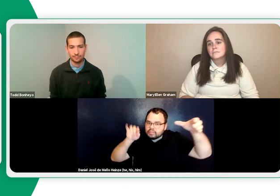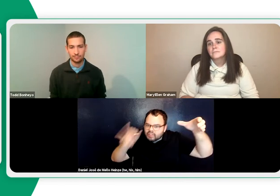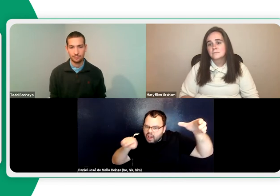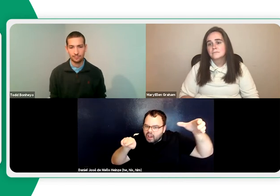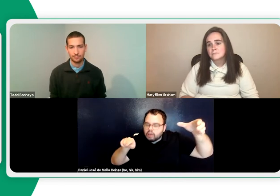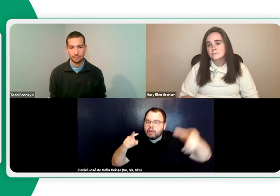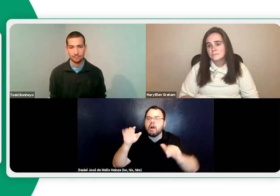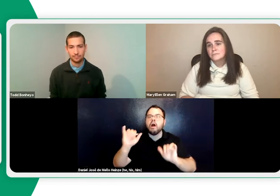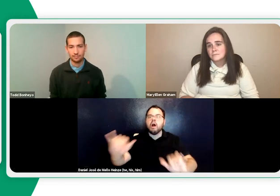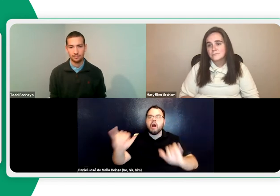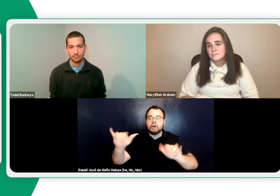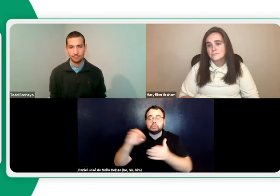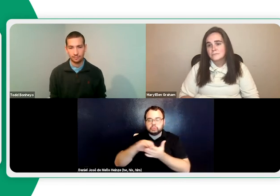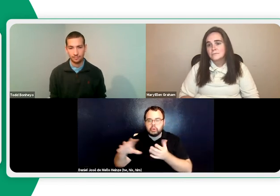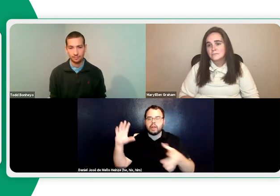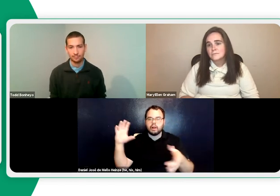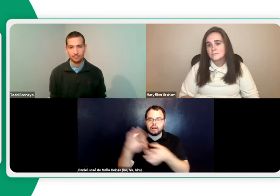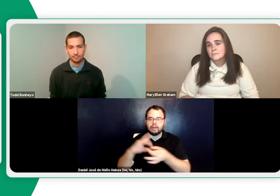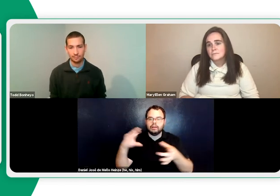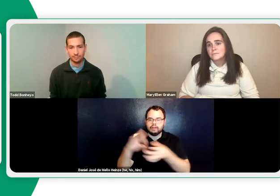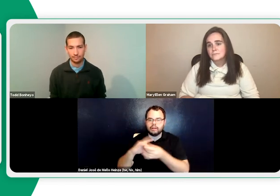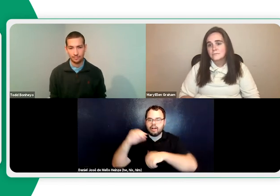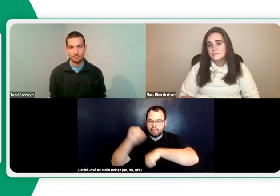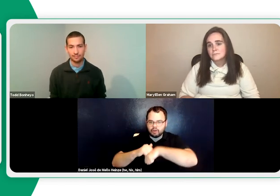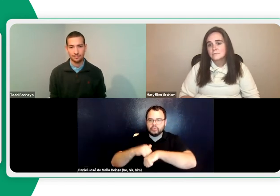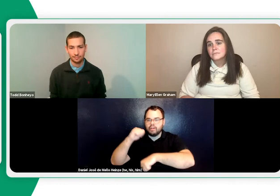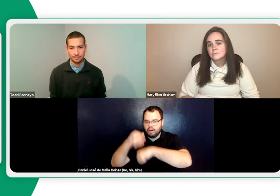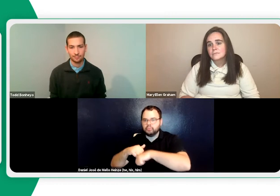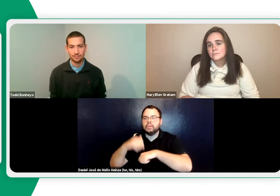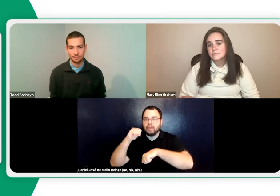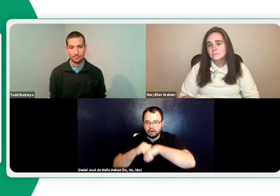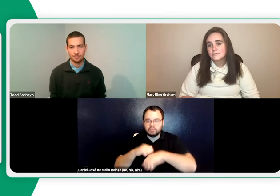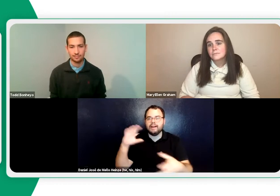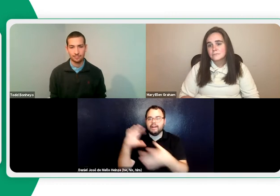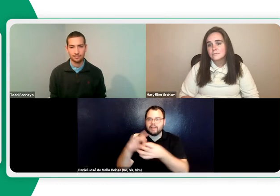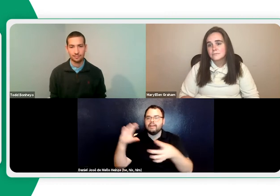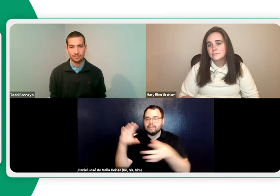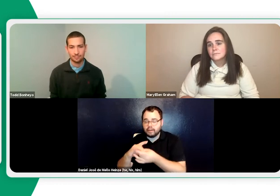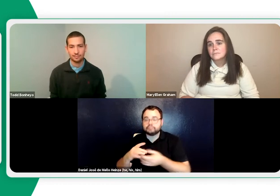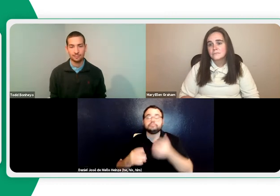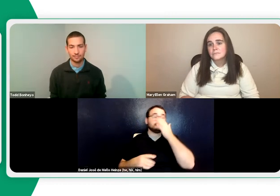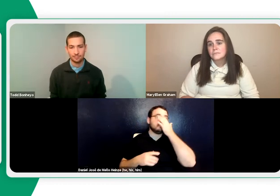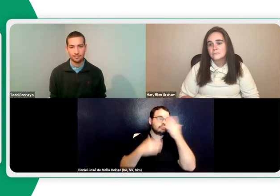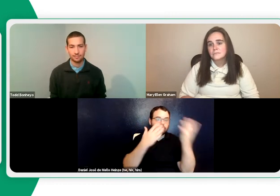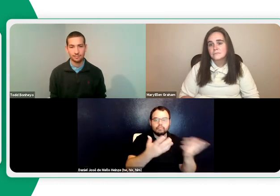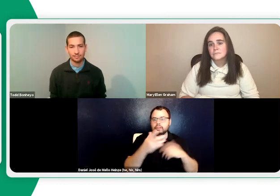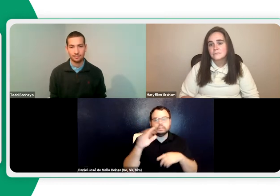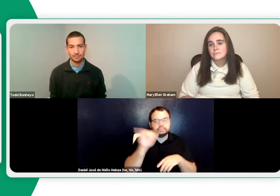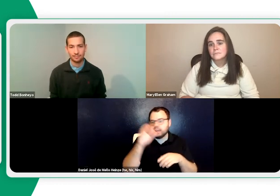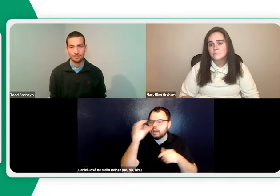paint something, we'll go to the store and show how much it costs per gallon of paint or five gallon of paint. So that way they get those concrete